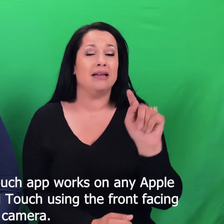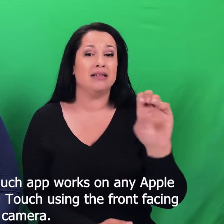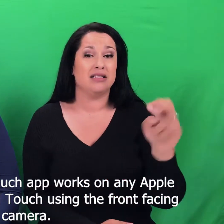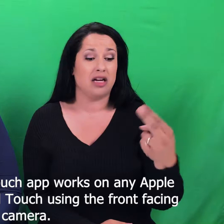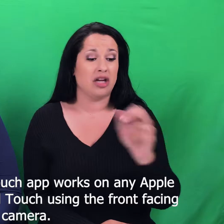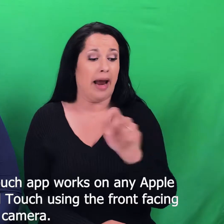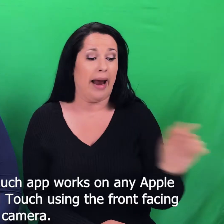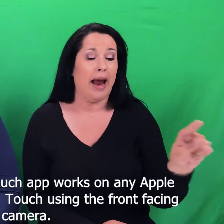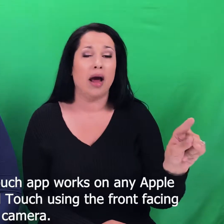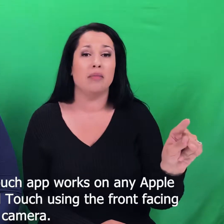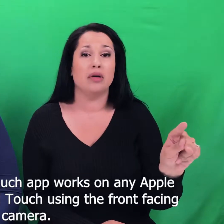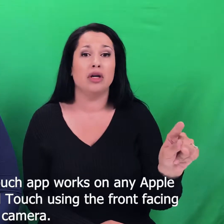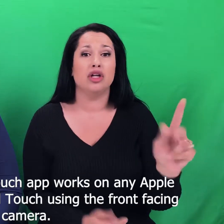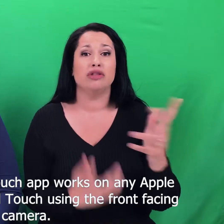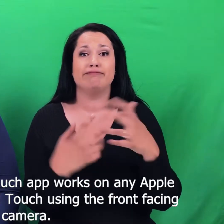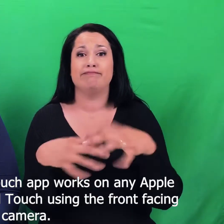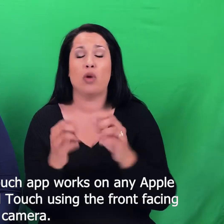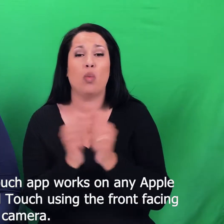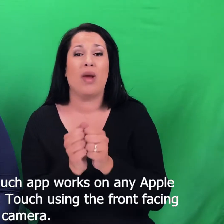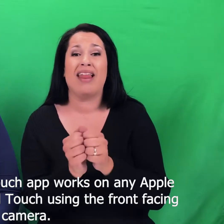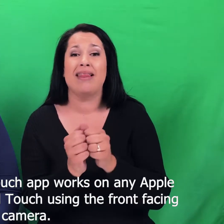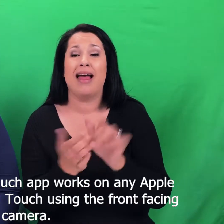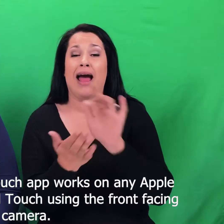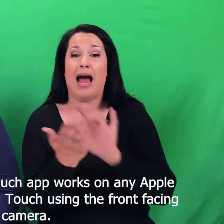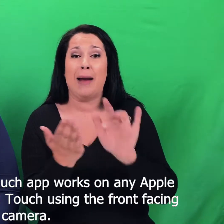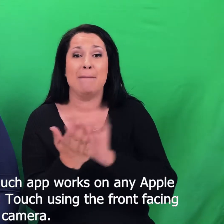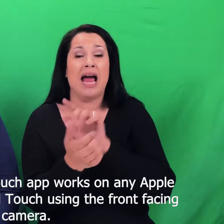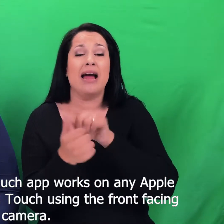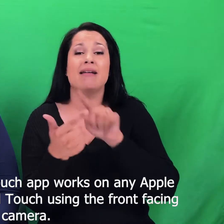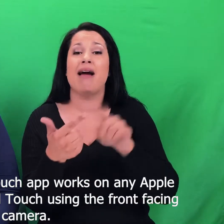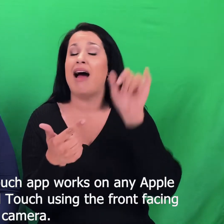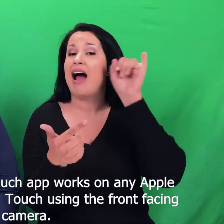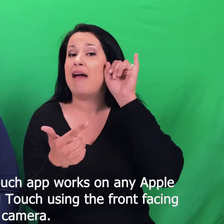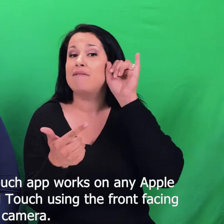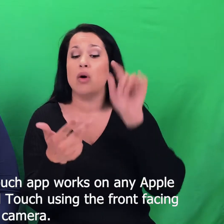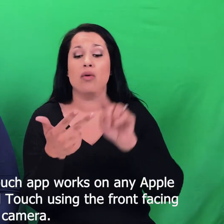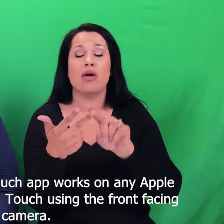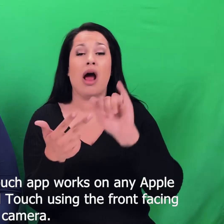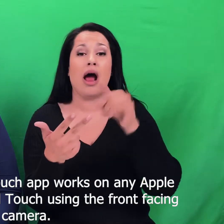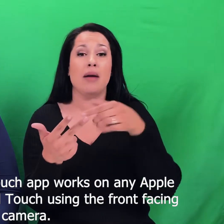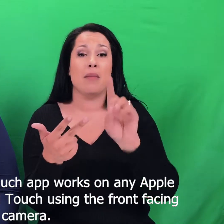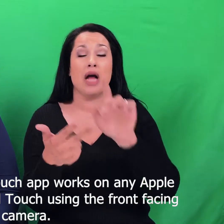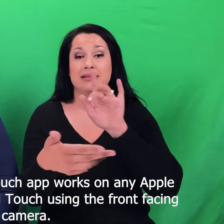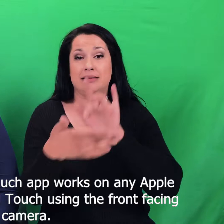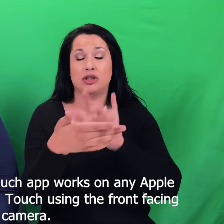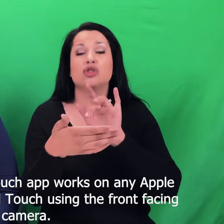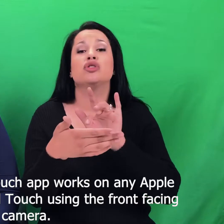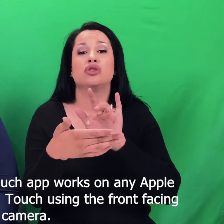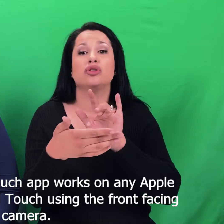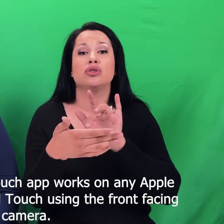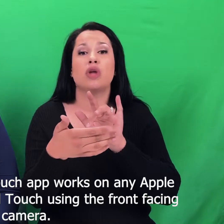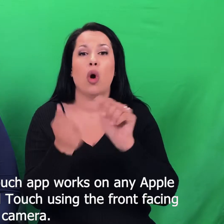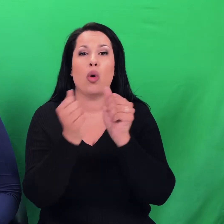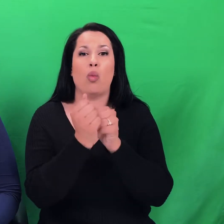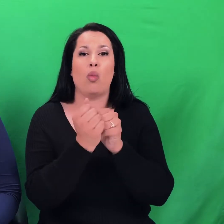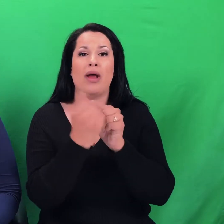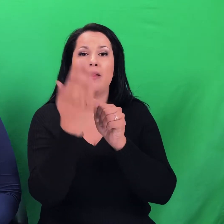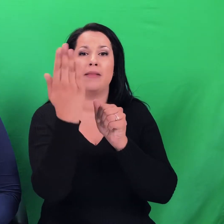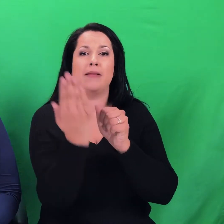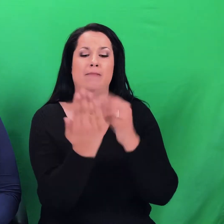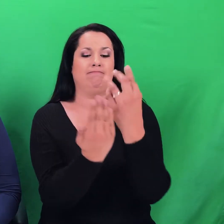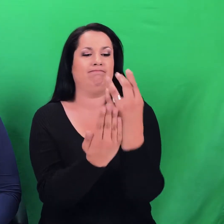on any Apple iPad, iPhone, or iPod Touch using the front-facing camera.